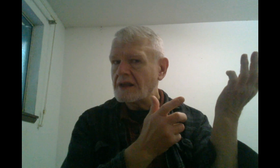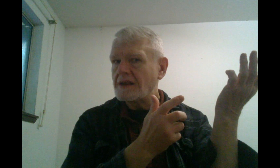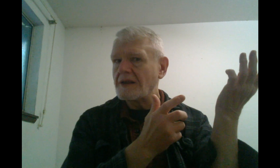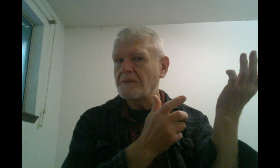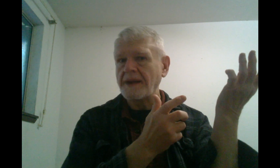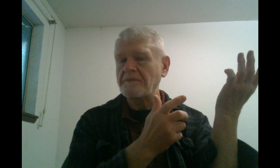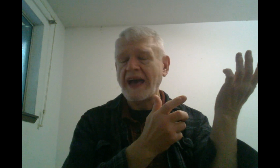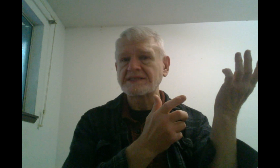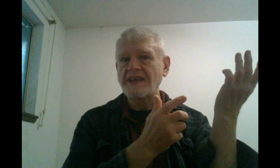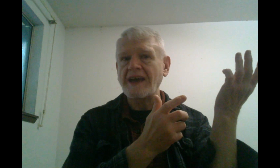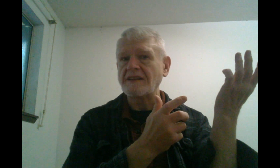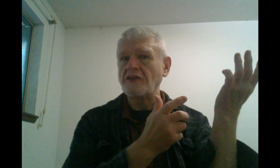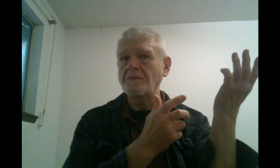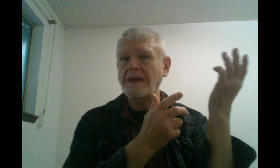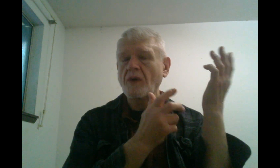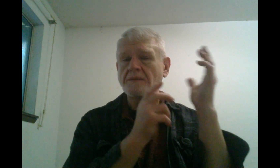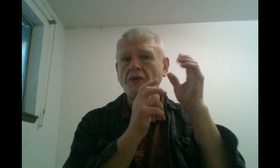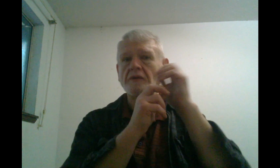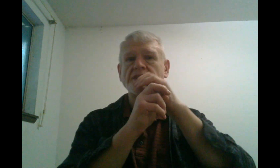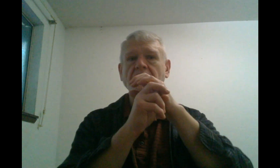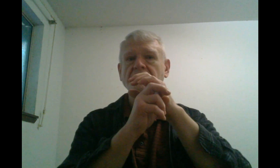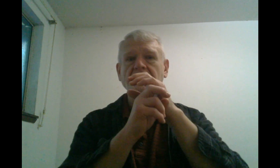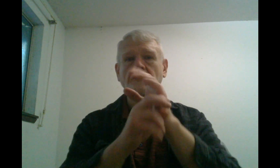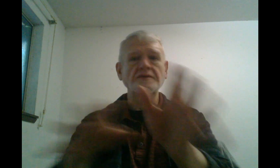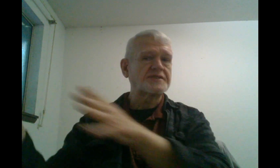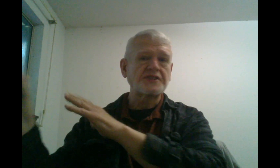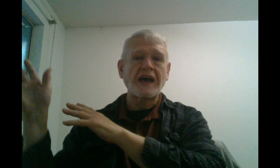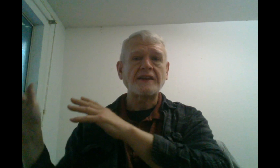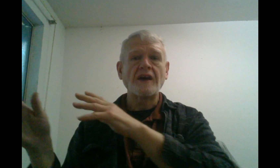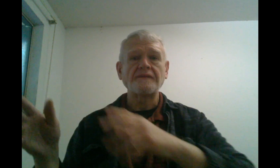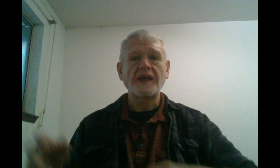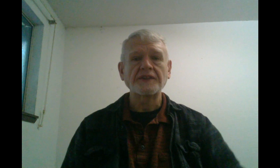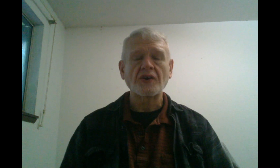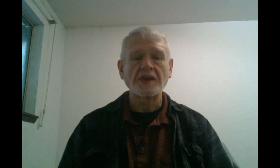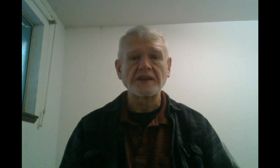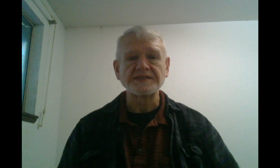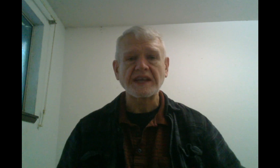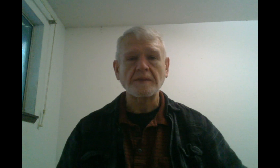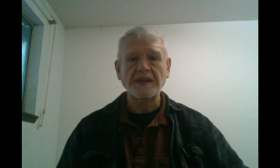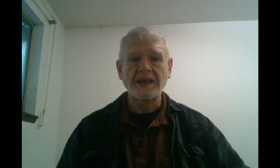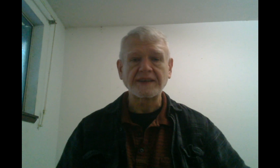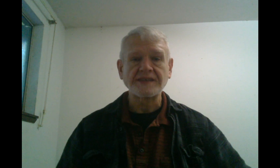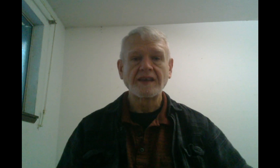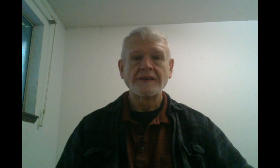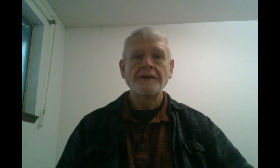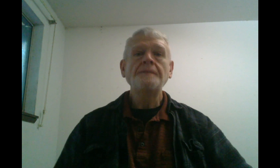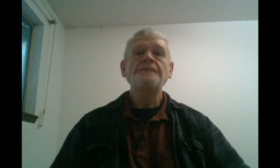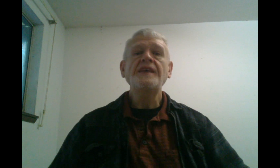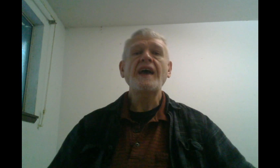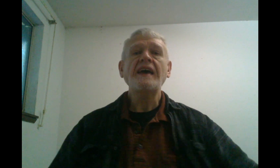but past that, you make one move, and they're going to go sliding off like they're on little centipede legs. Yay